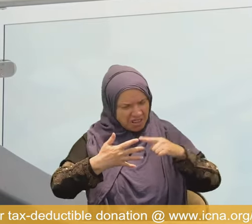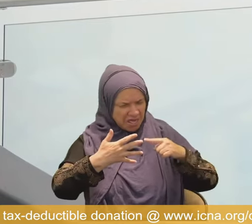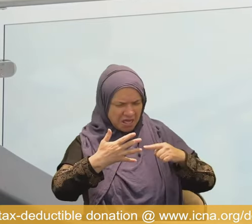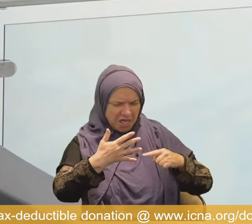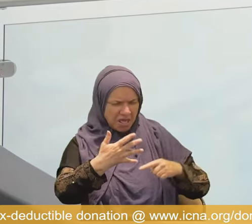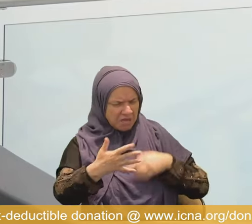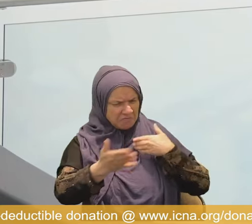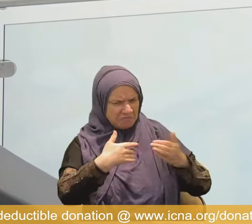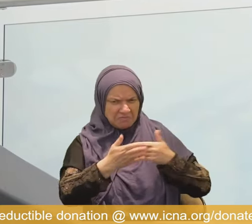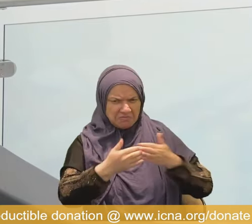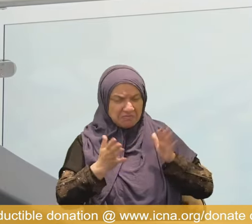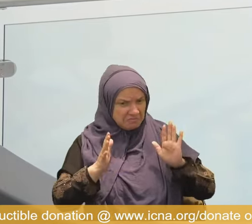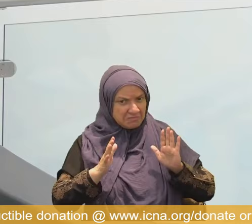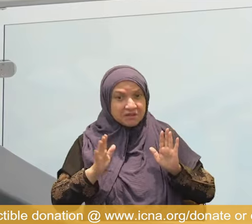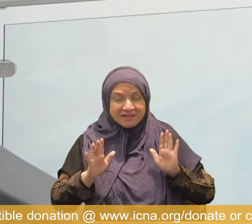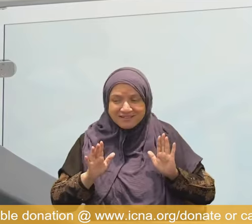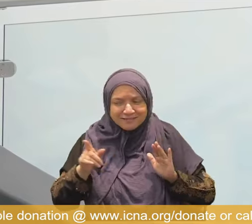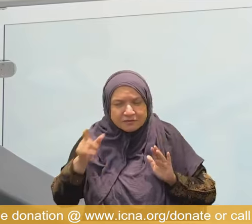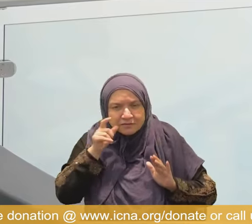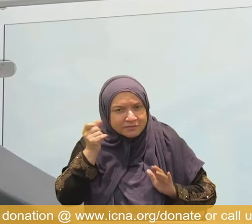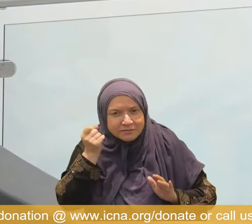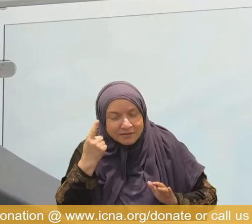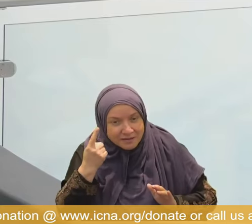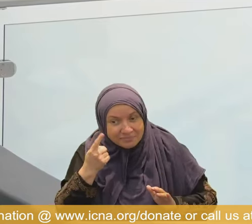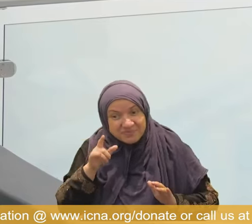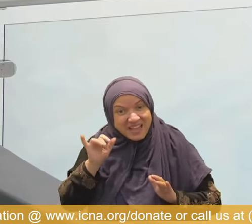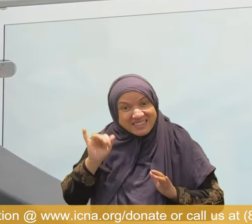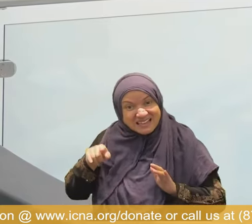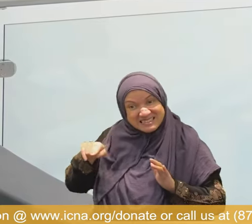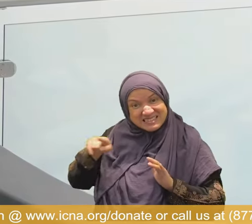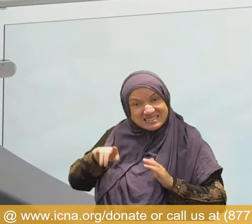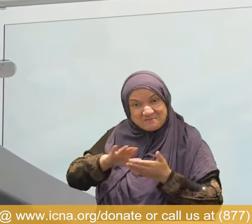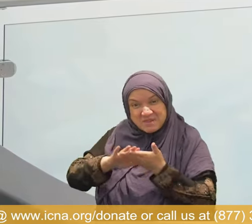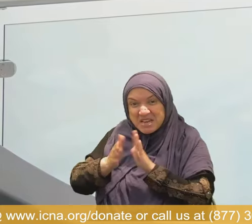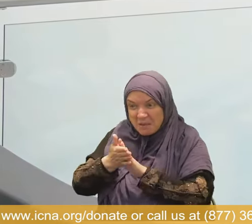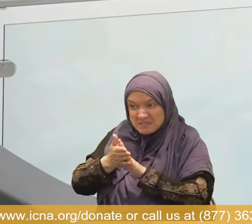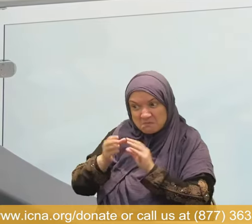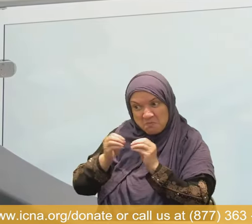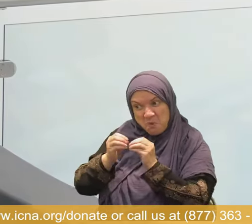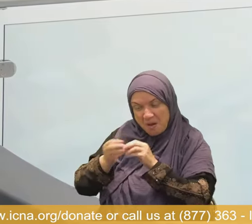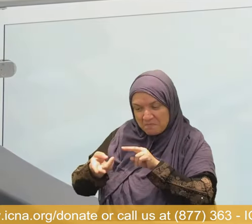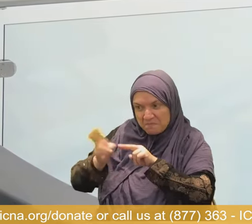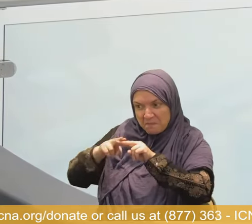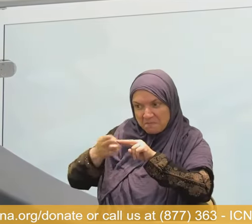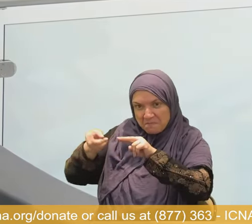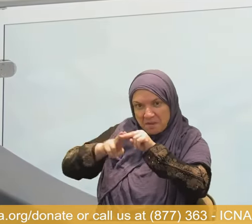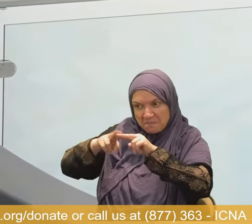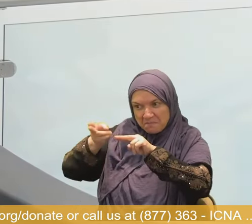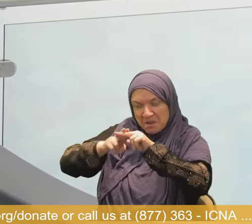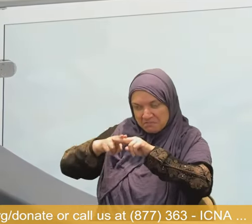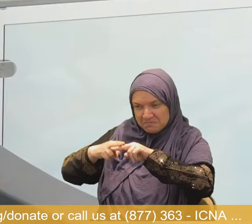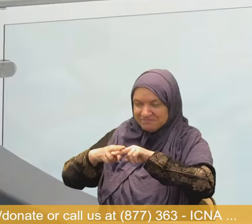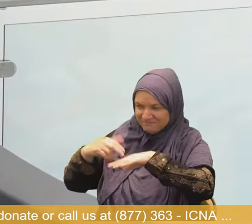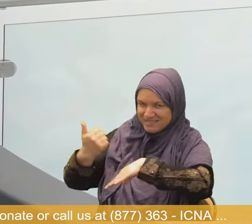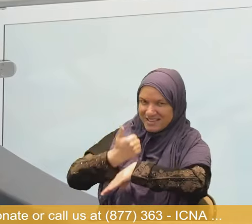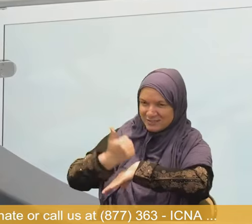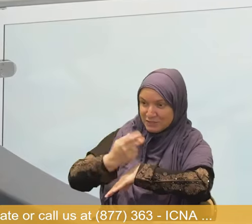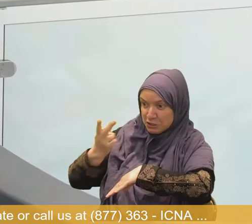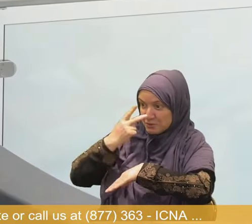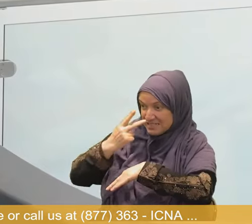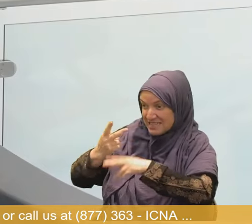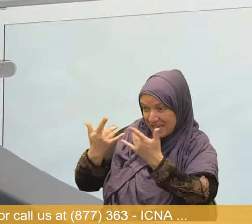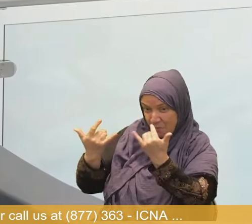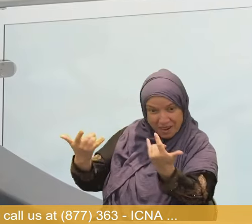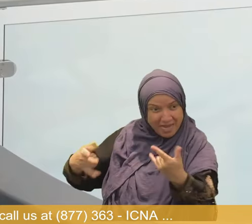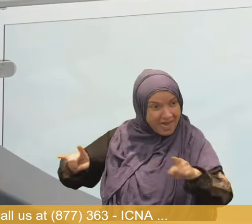That tradition becomes toxic in this modern West. That tradition have to accommodate this human self because this human being is empowering and so on into